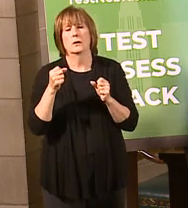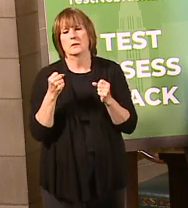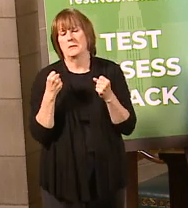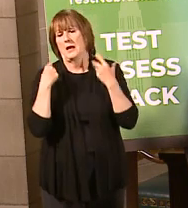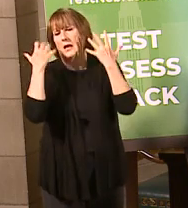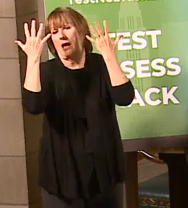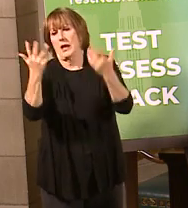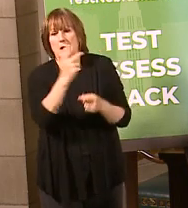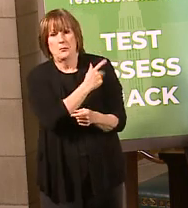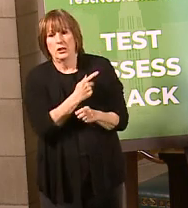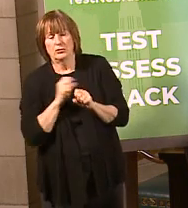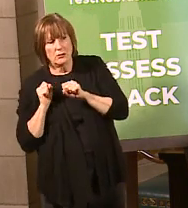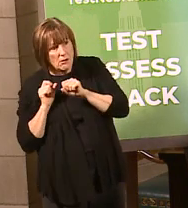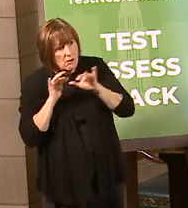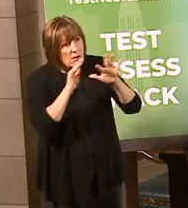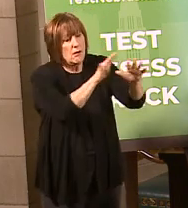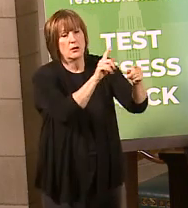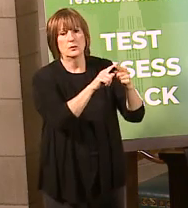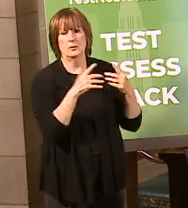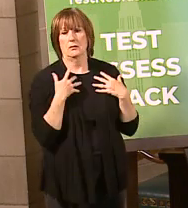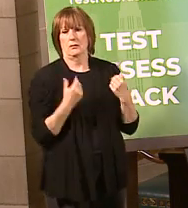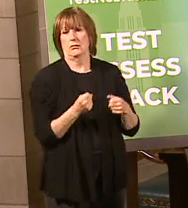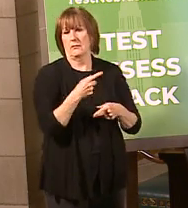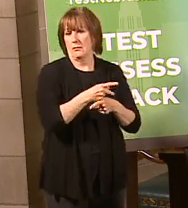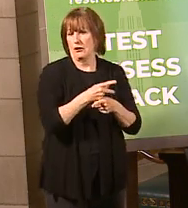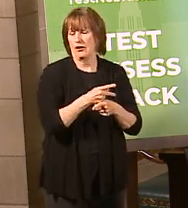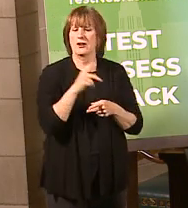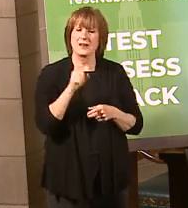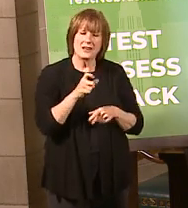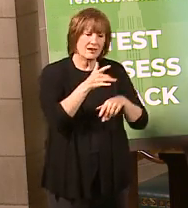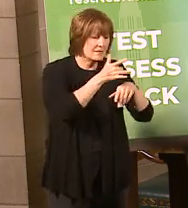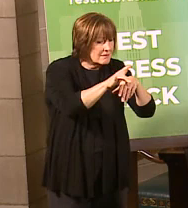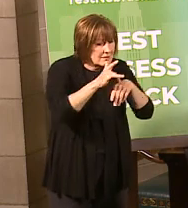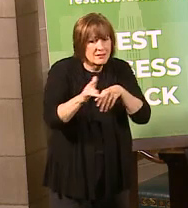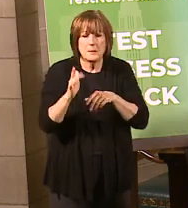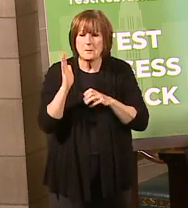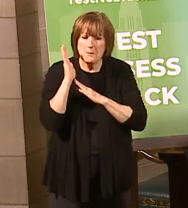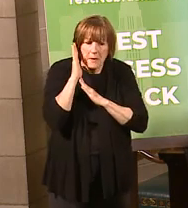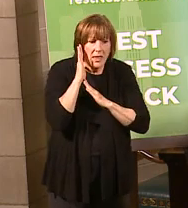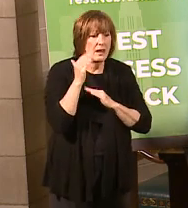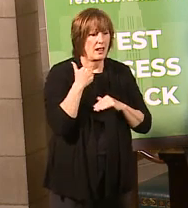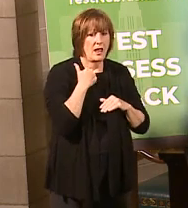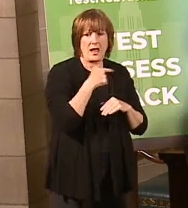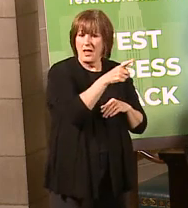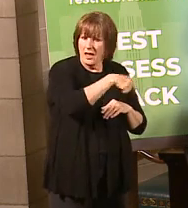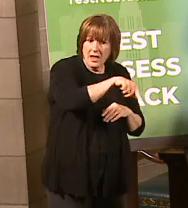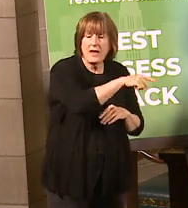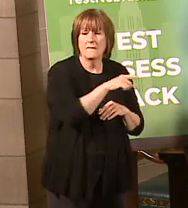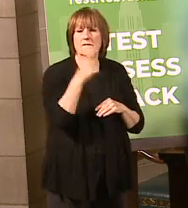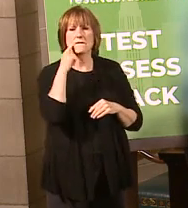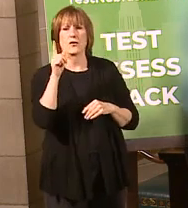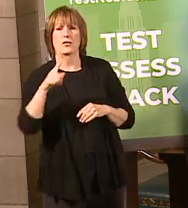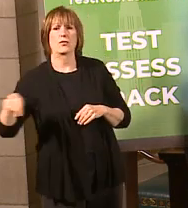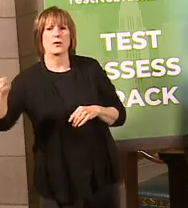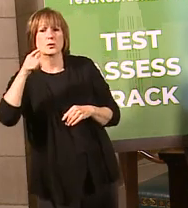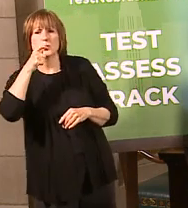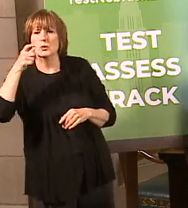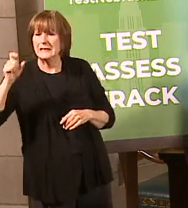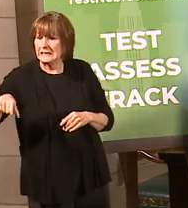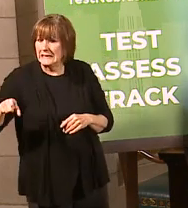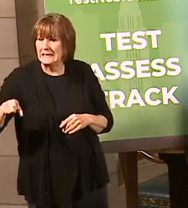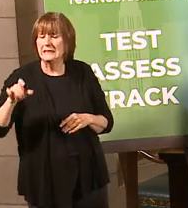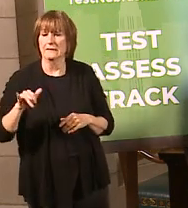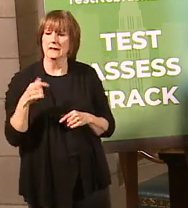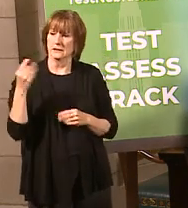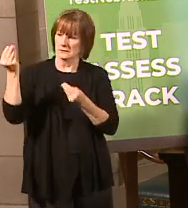system, that you make sure that everybody who needs that hospital bed, that ventilator, can get access to it. That's what we were all told to plan around a couple